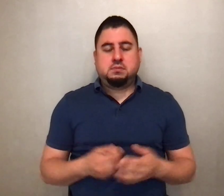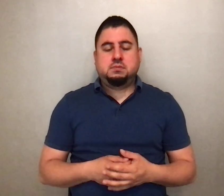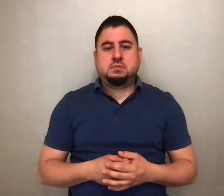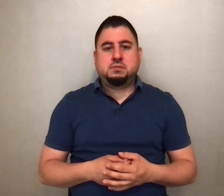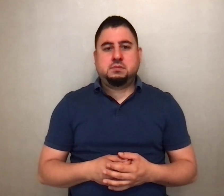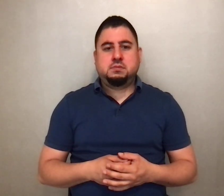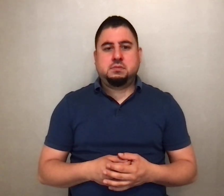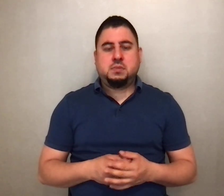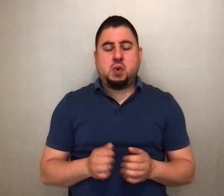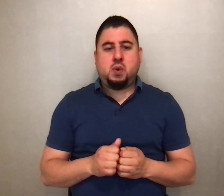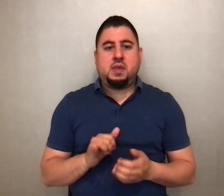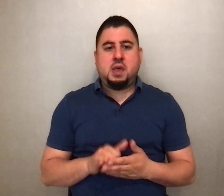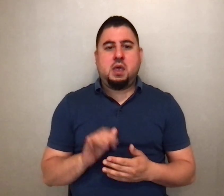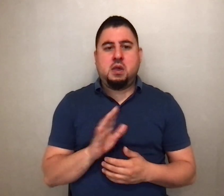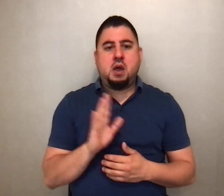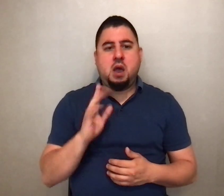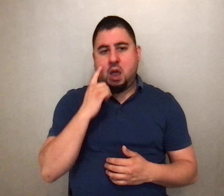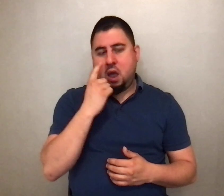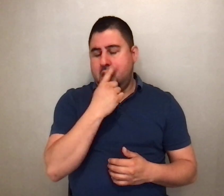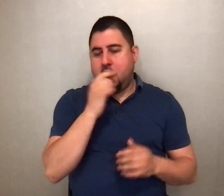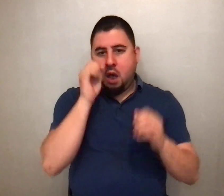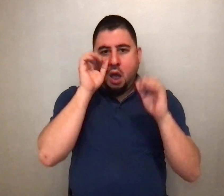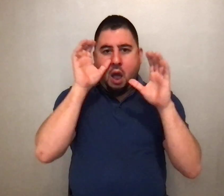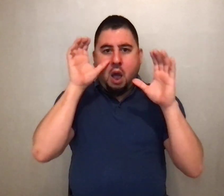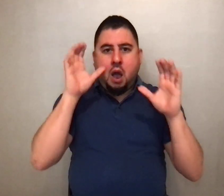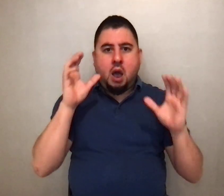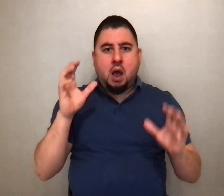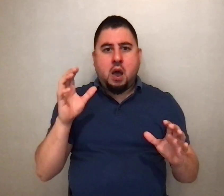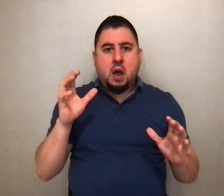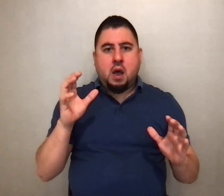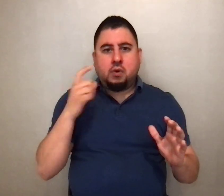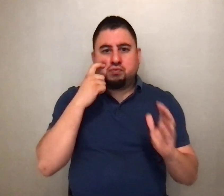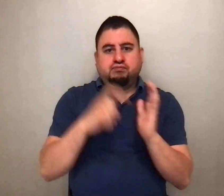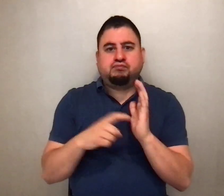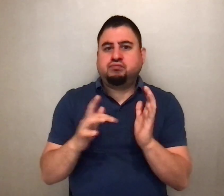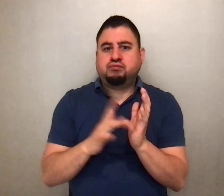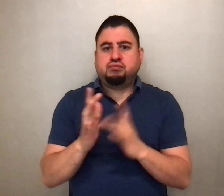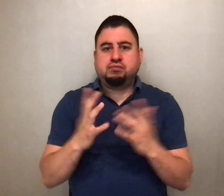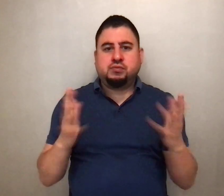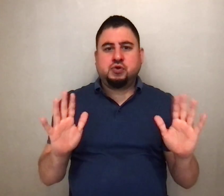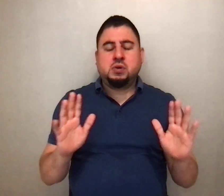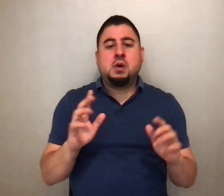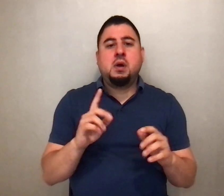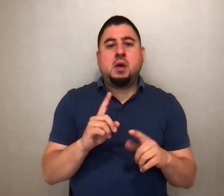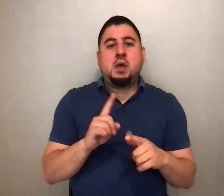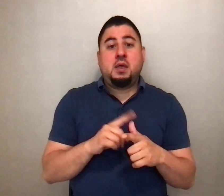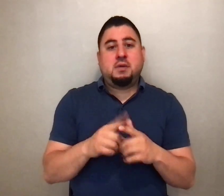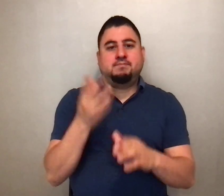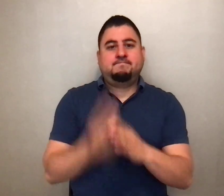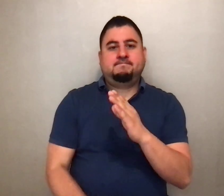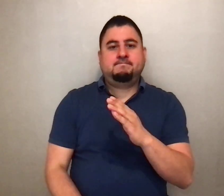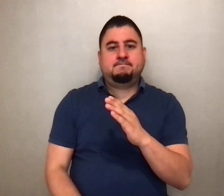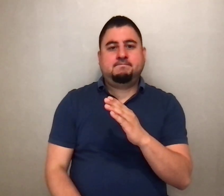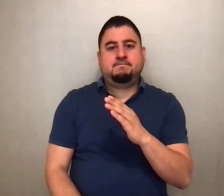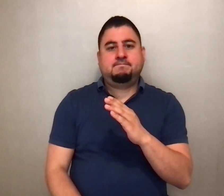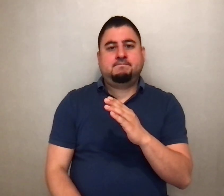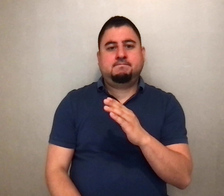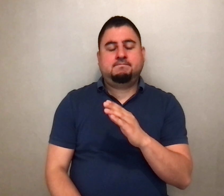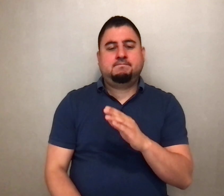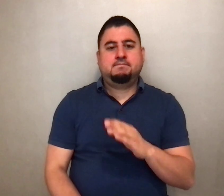With that their eyes were opened and they recognized him, but he vanished from their sight. Then they said